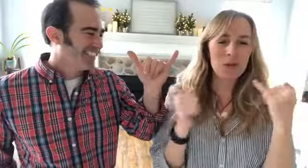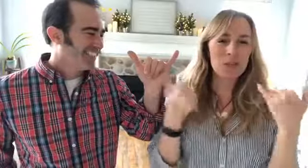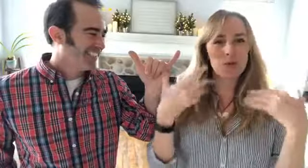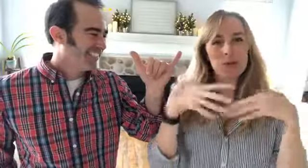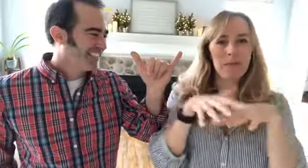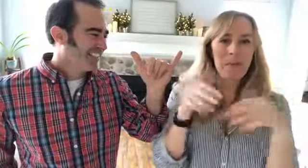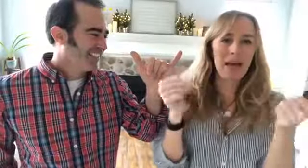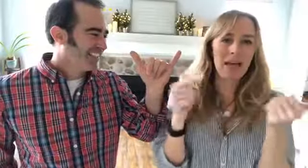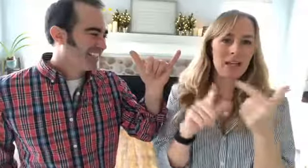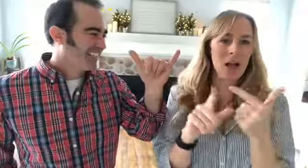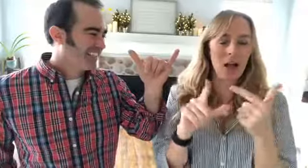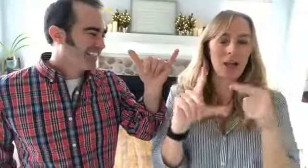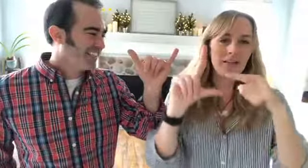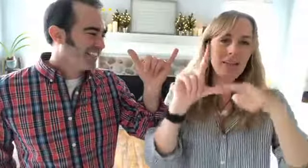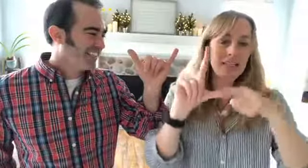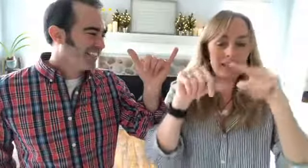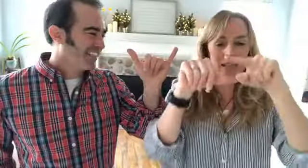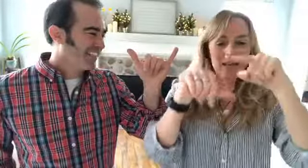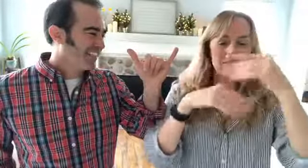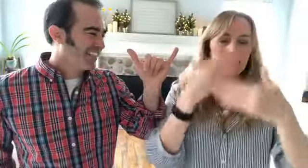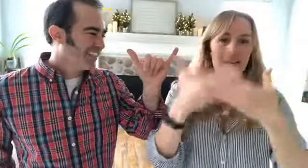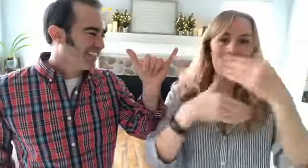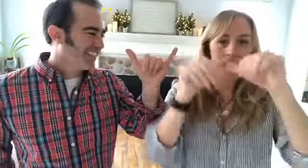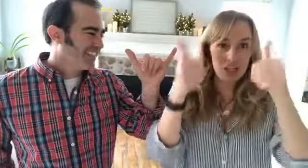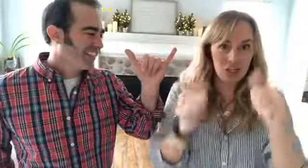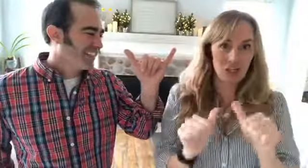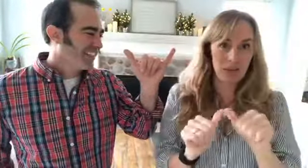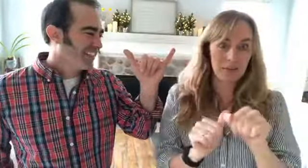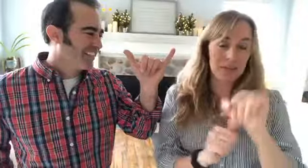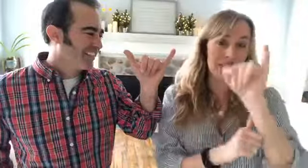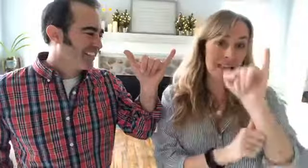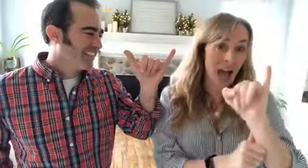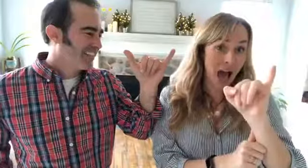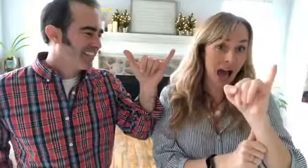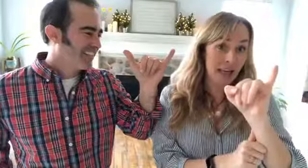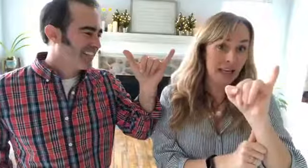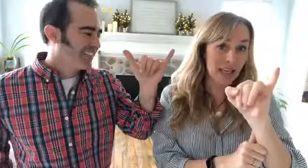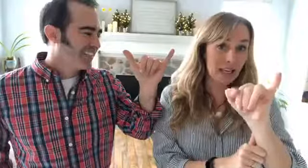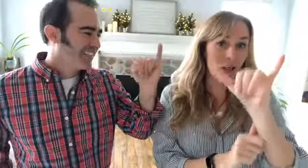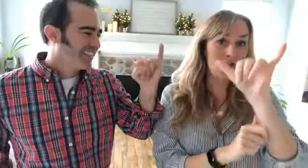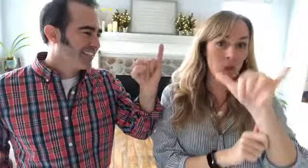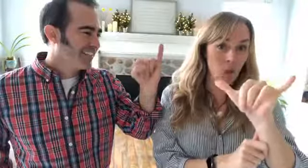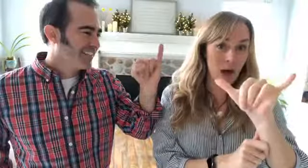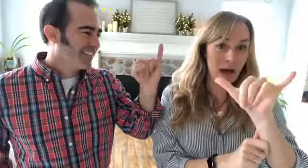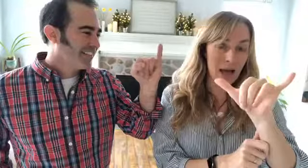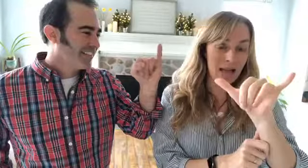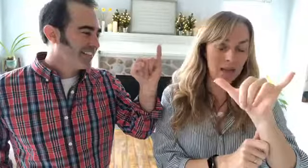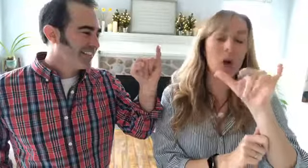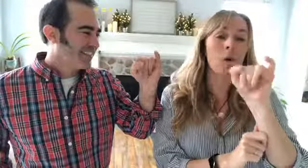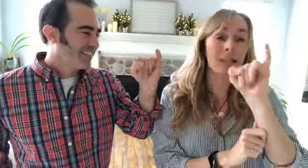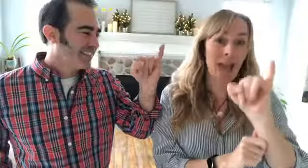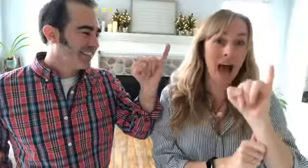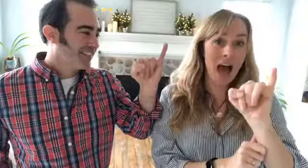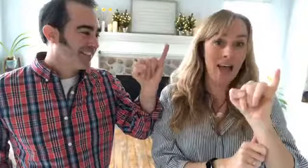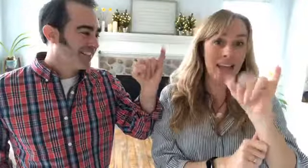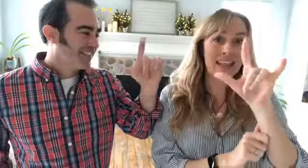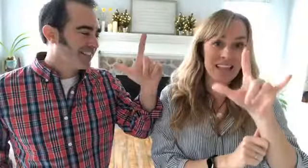were to combine all of these letter hand shapes the I the Y no the I the